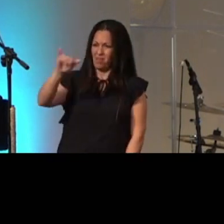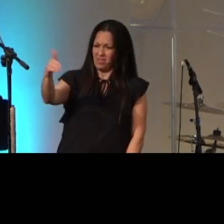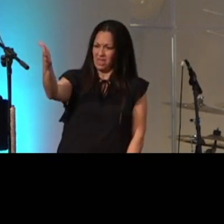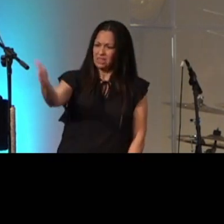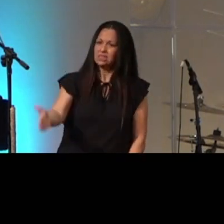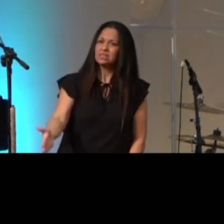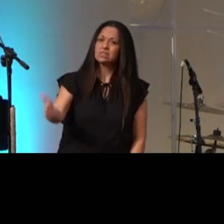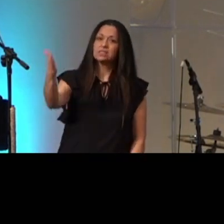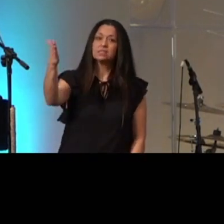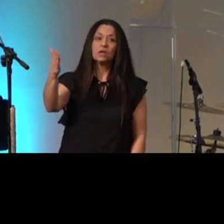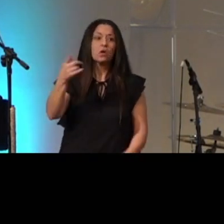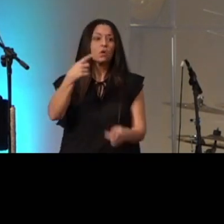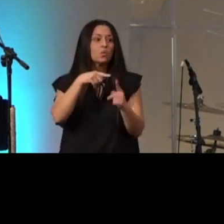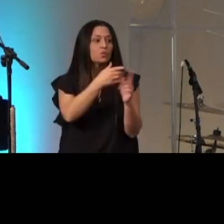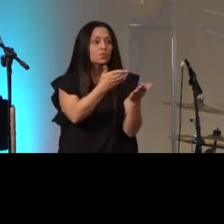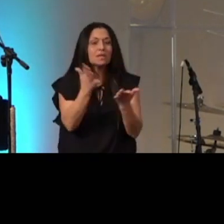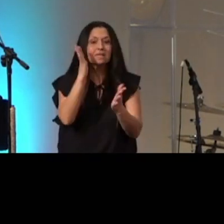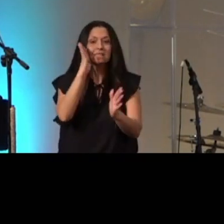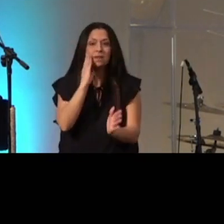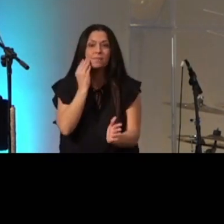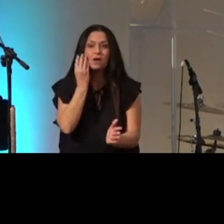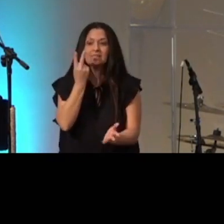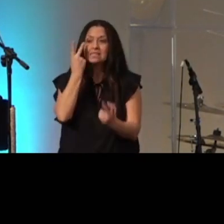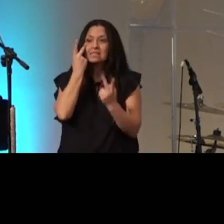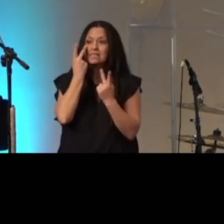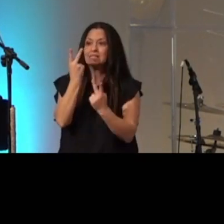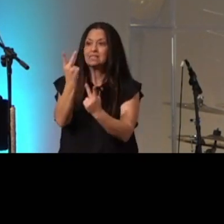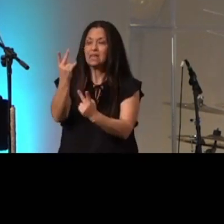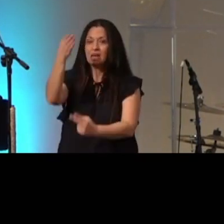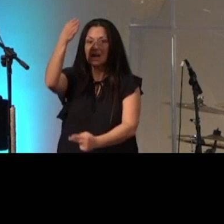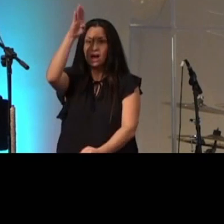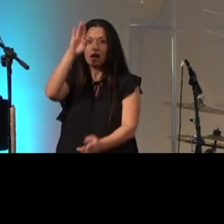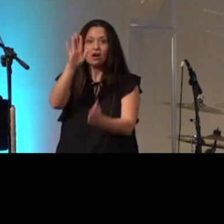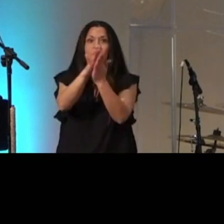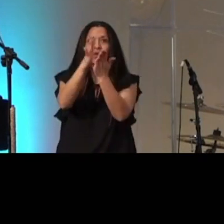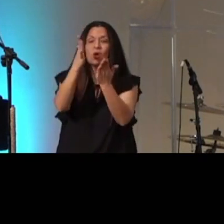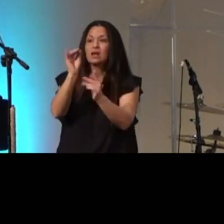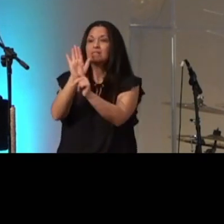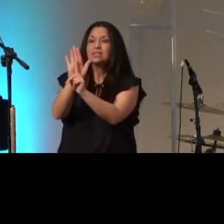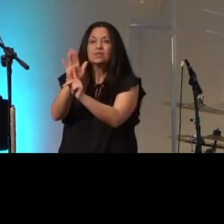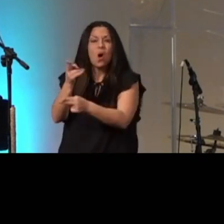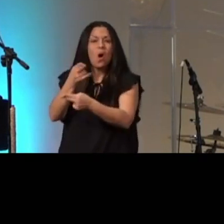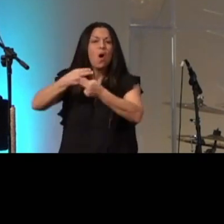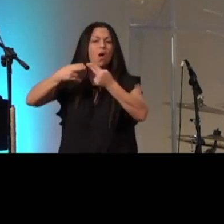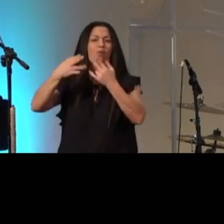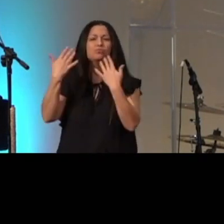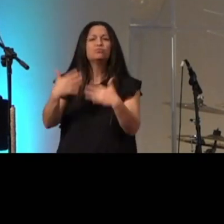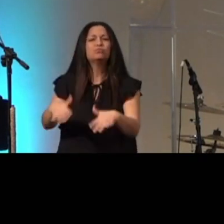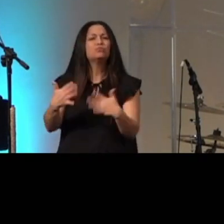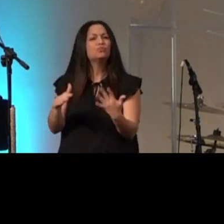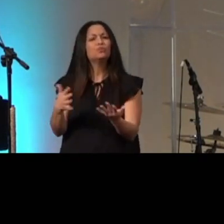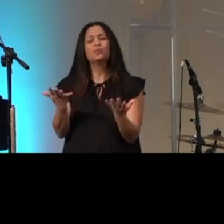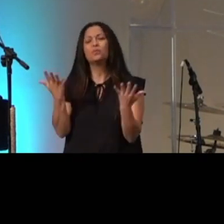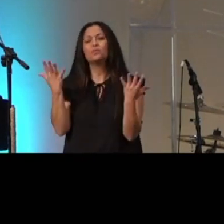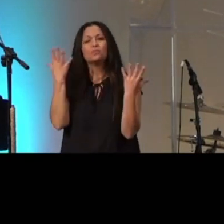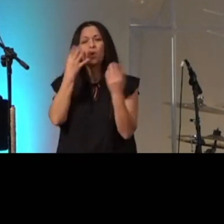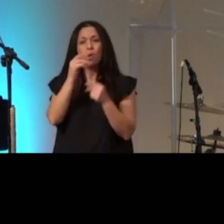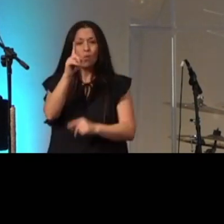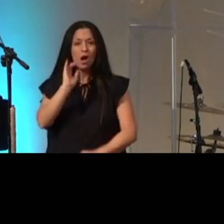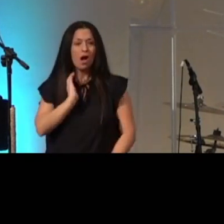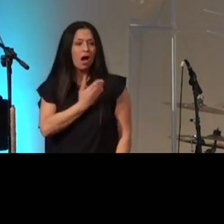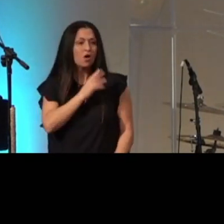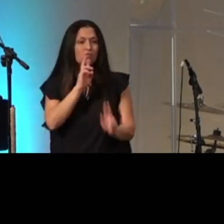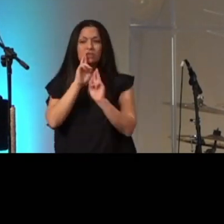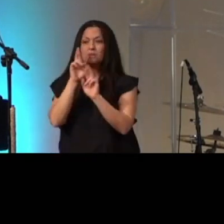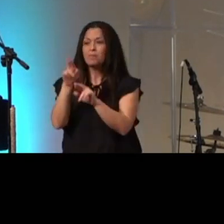see god's glory and his holiness one of the responses is that we marvel at